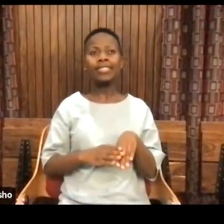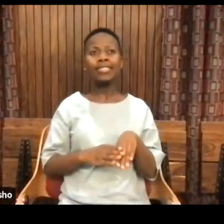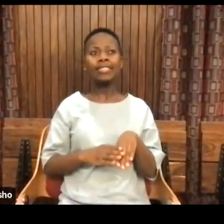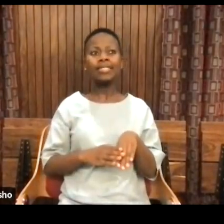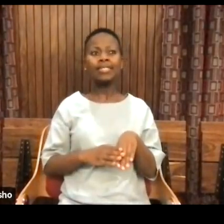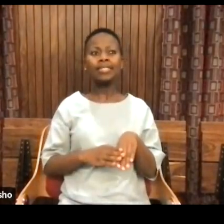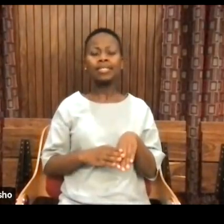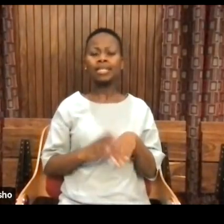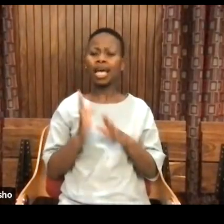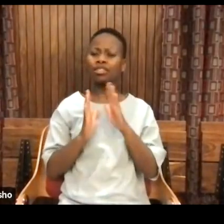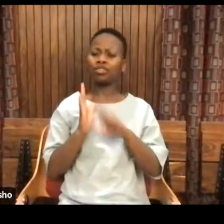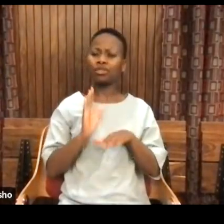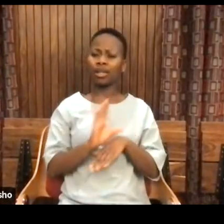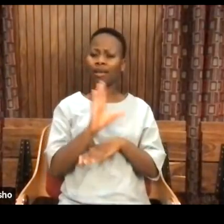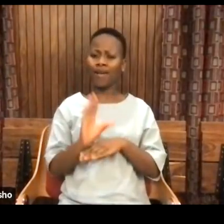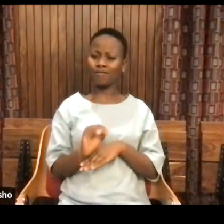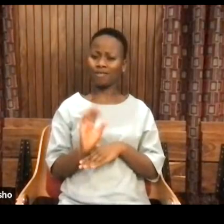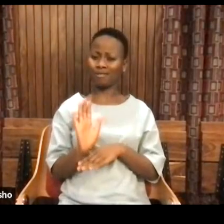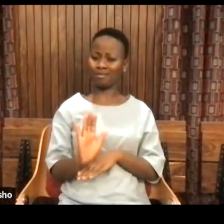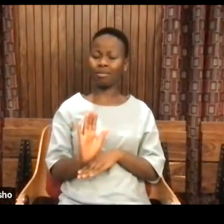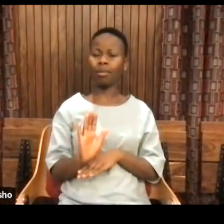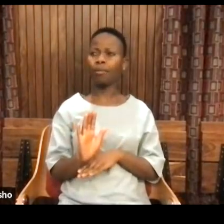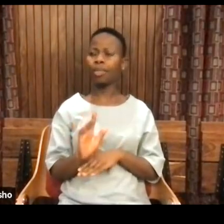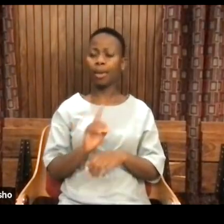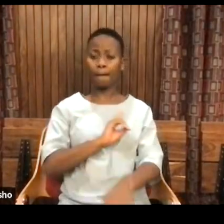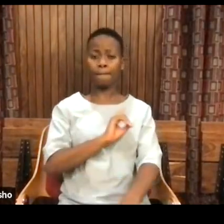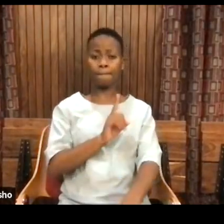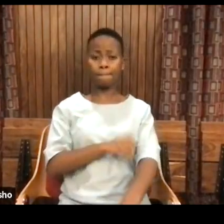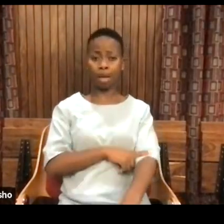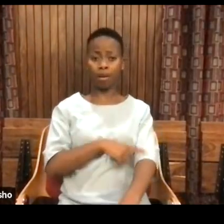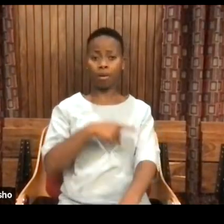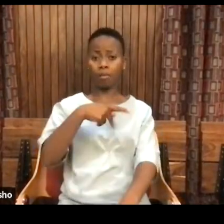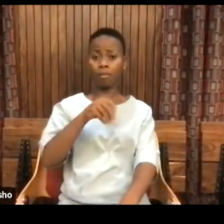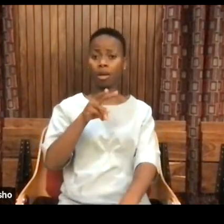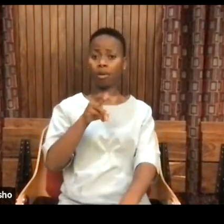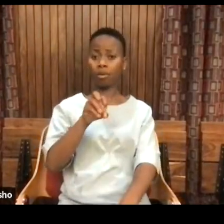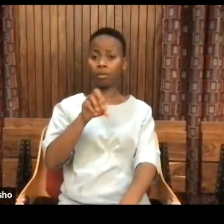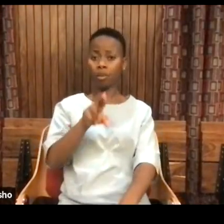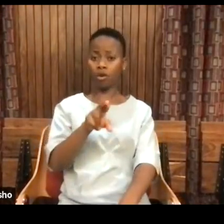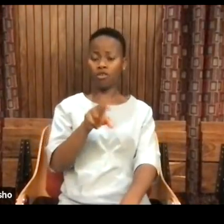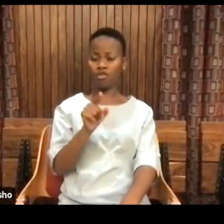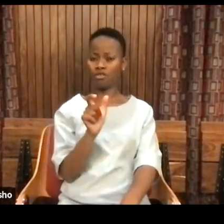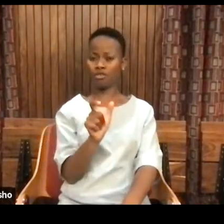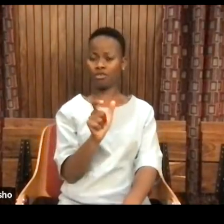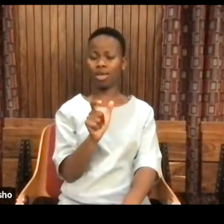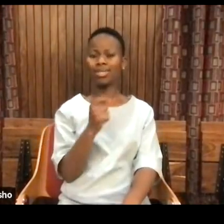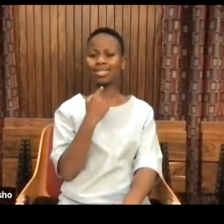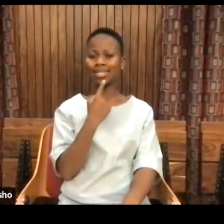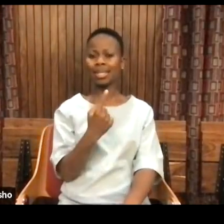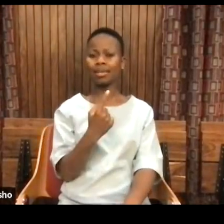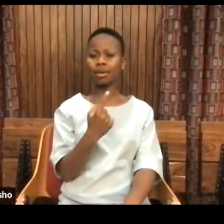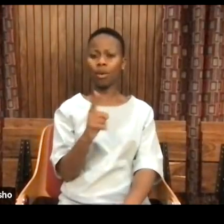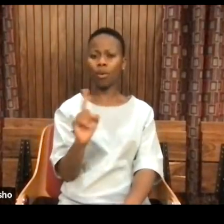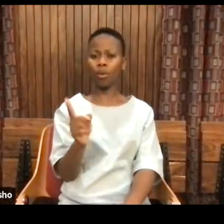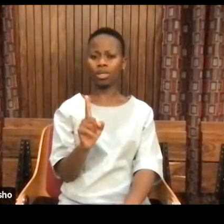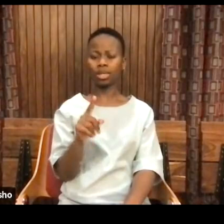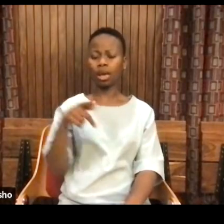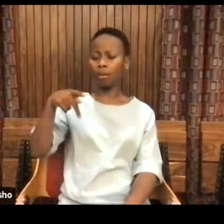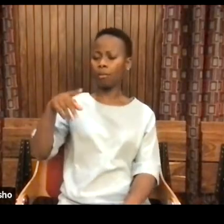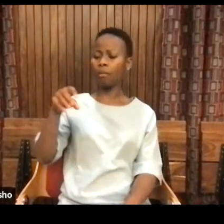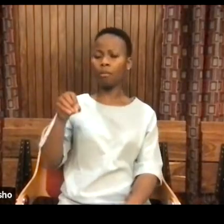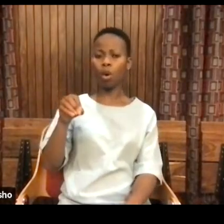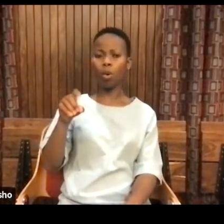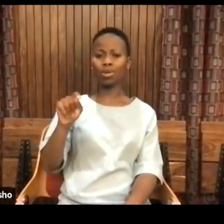the discussion of power, the word power, often when you look up its etymology, if you go look it up, it'll say it's from the notion of potent,